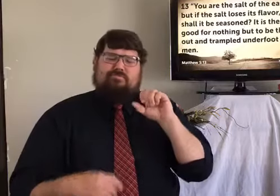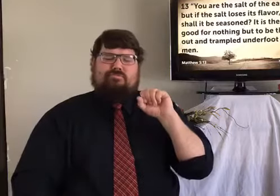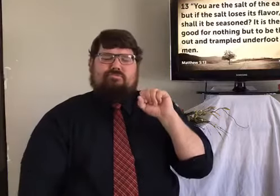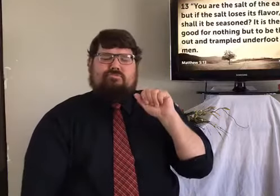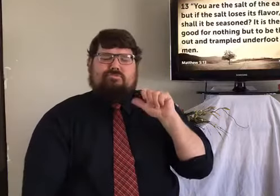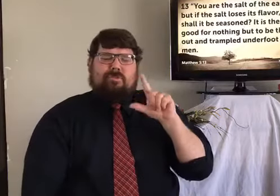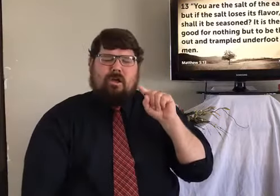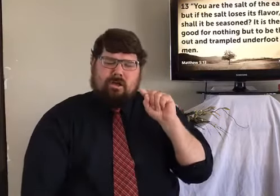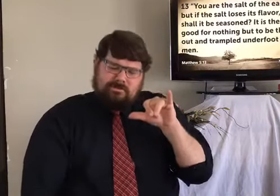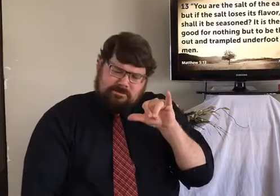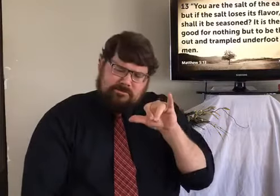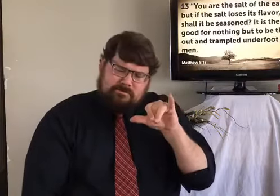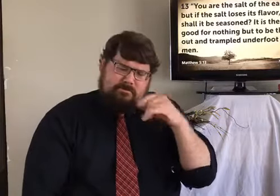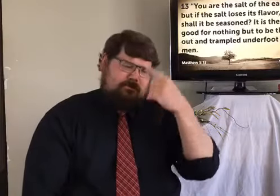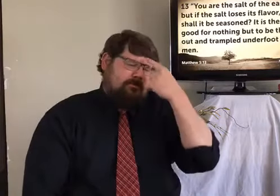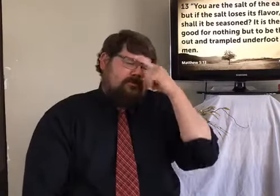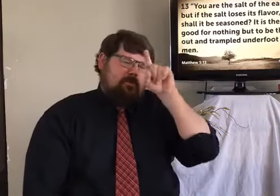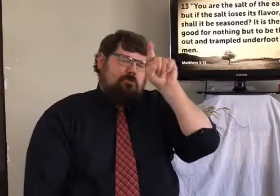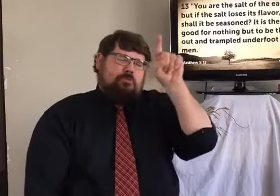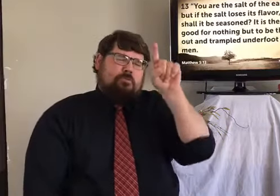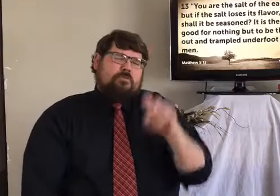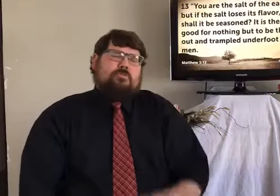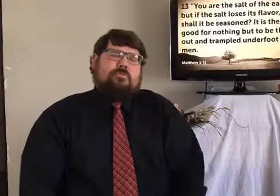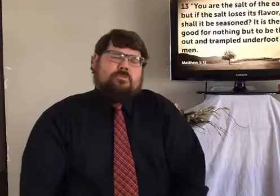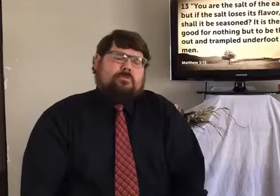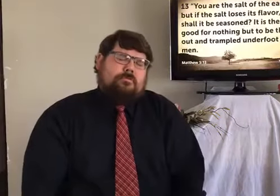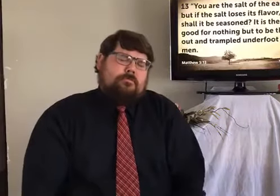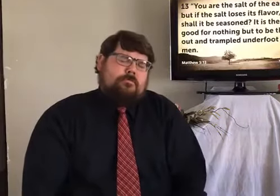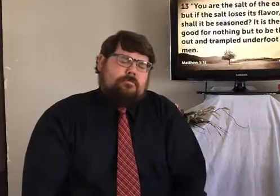challenge that we have today, the challenge of being salty.